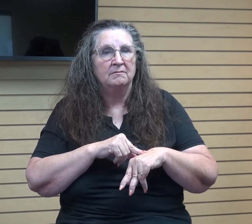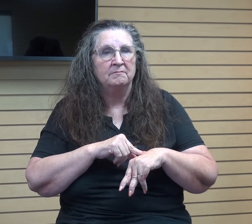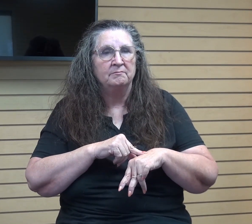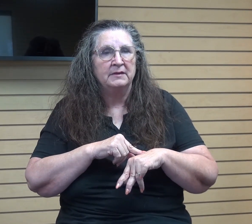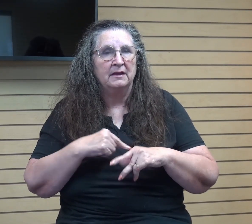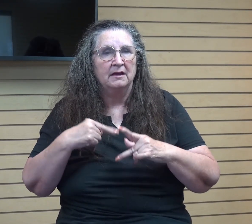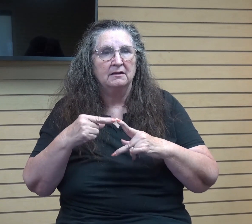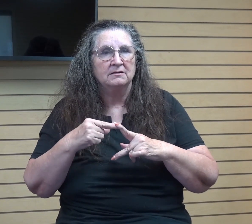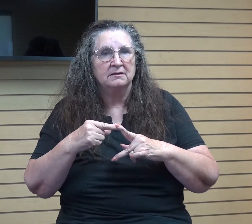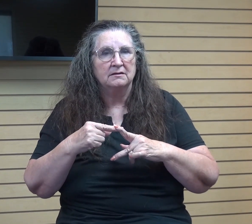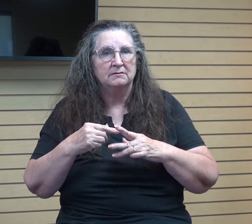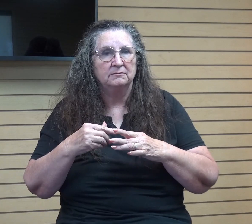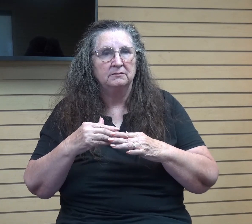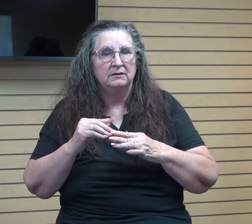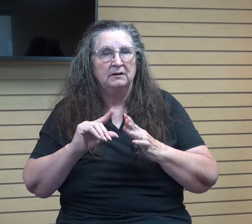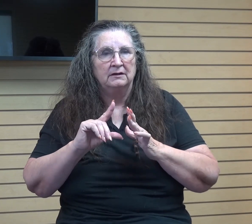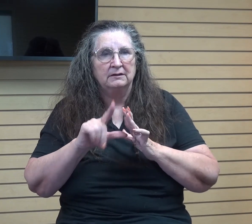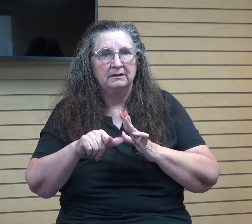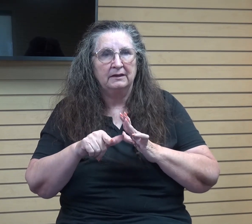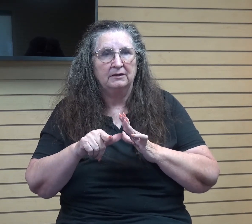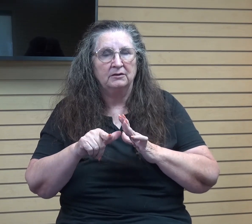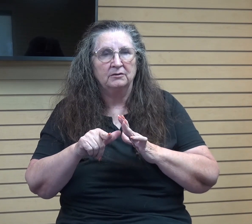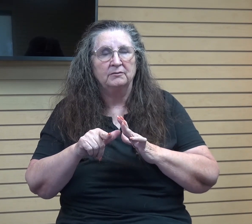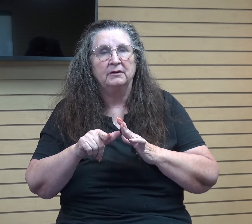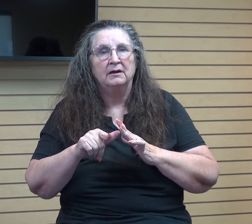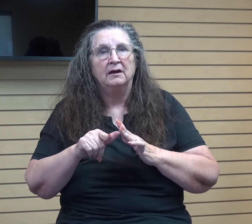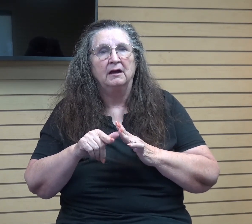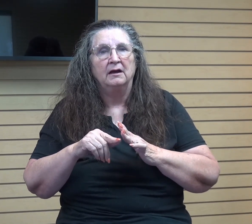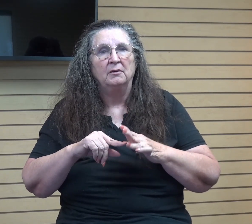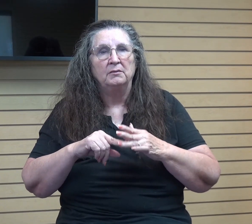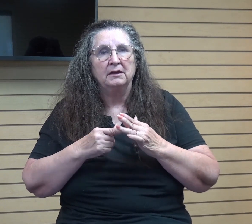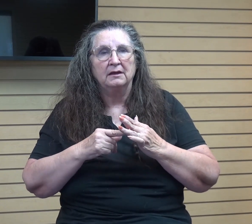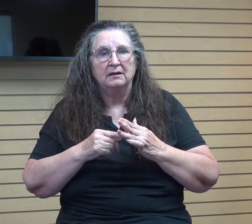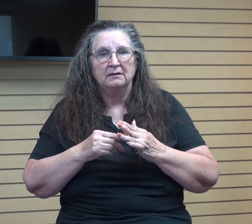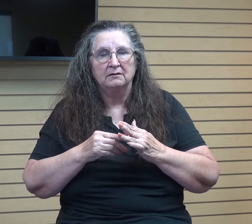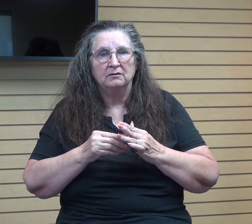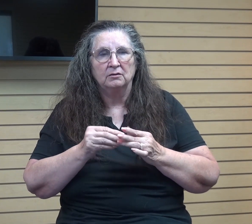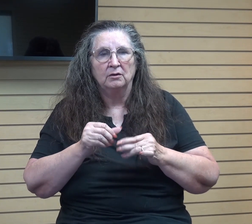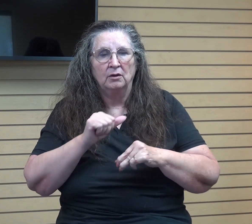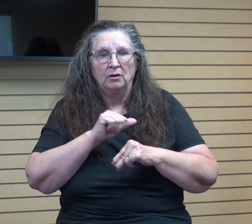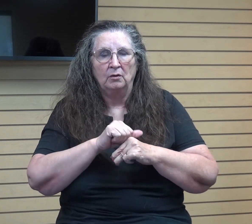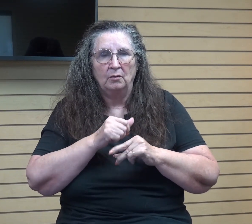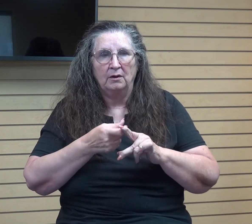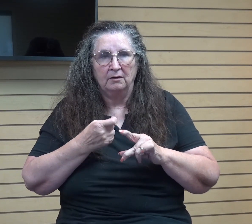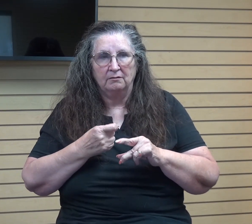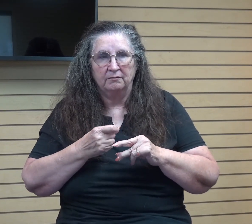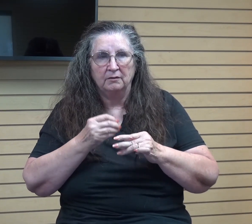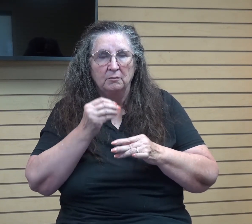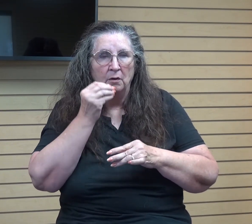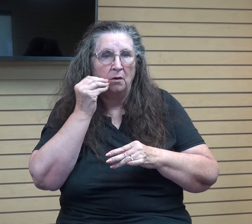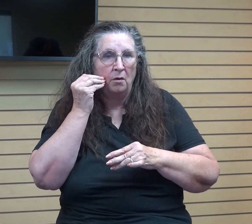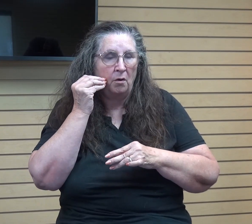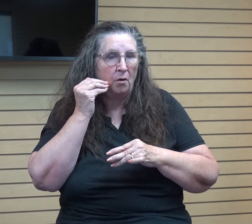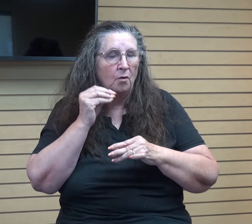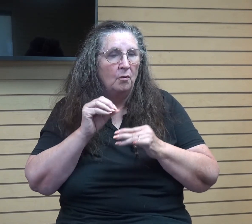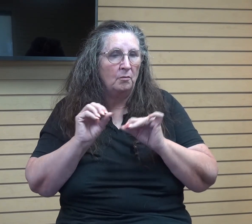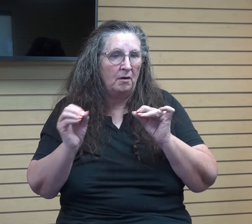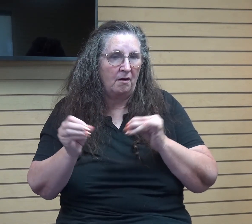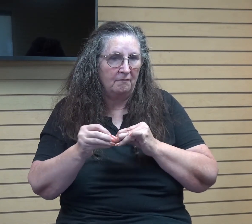my later years that he began to stay home and work out of his office. And so during that time he